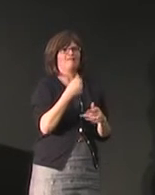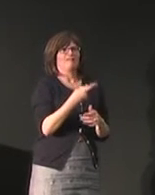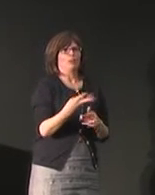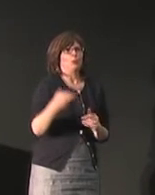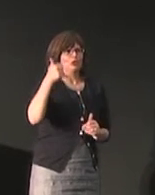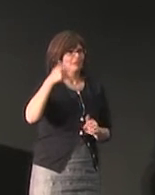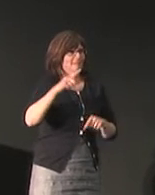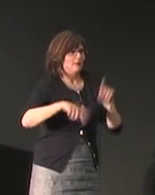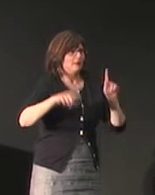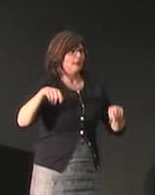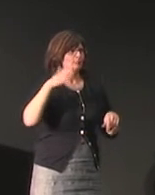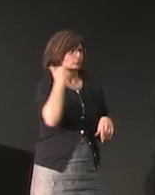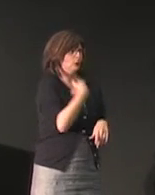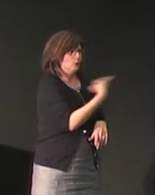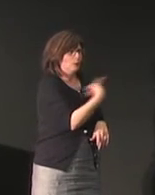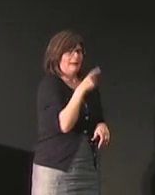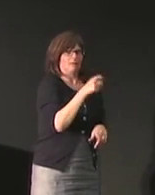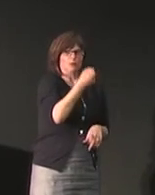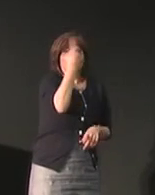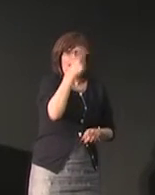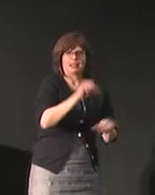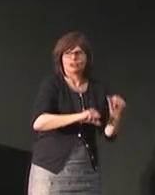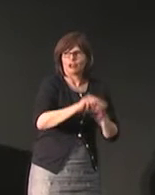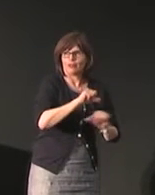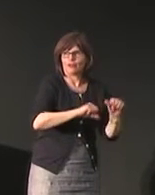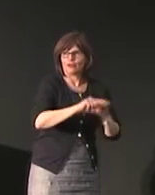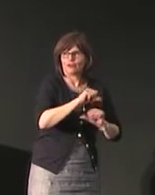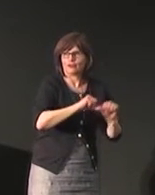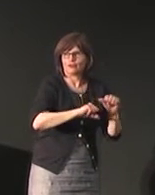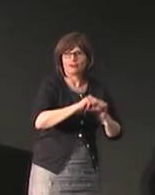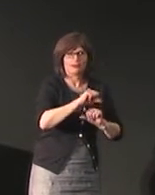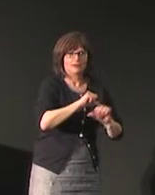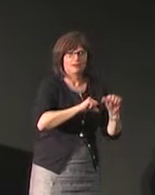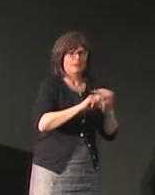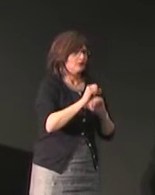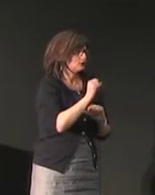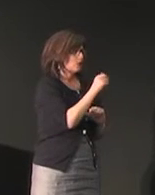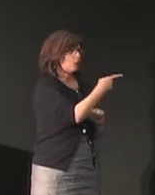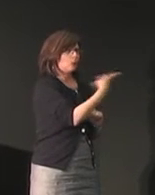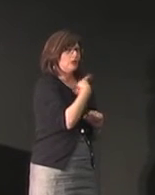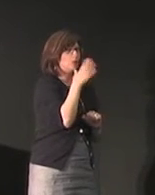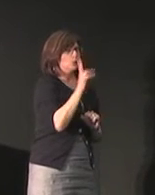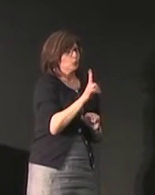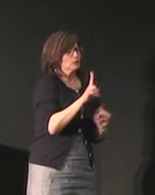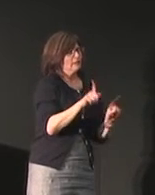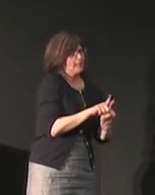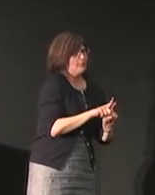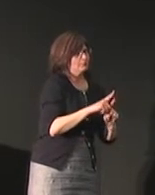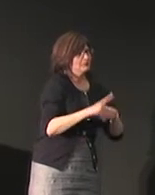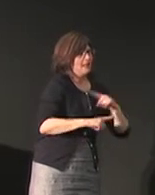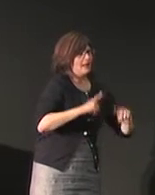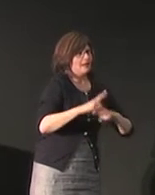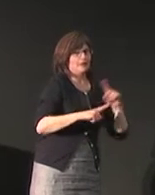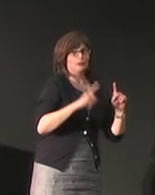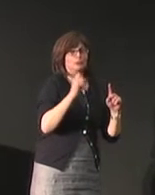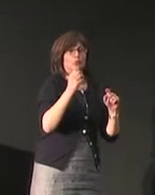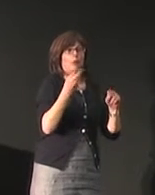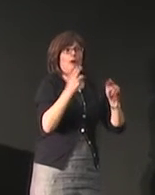so we have fewer signs and fewer variation because we have to understand each other having never met so we will use the same